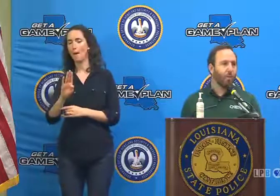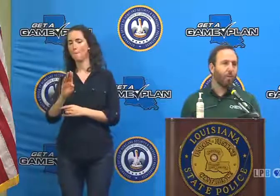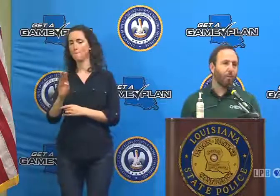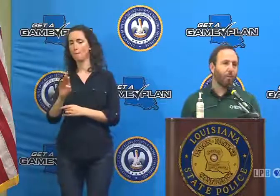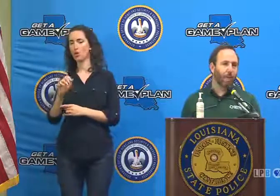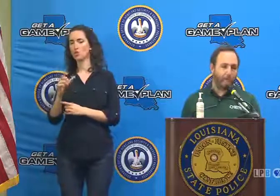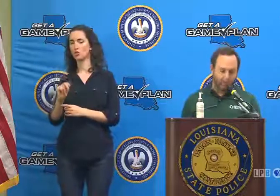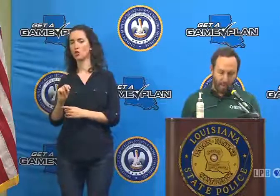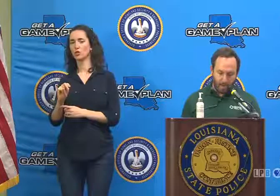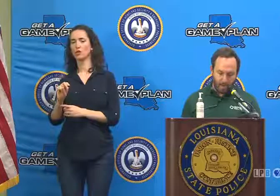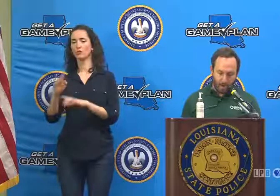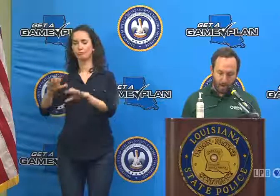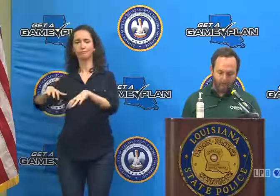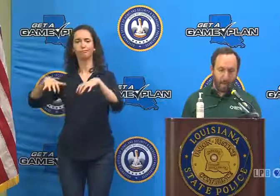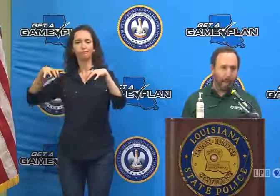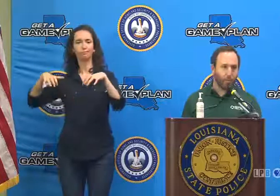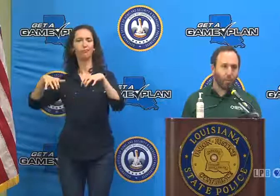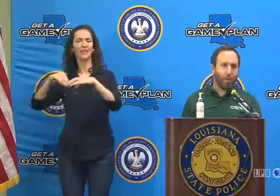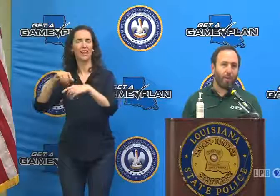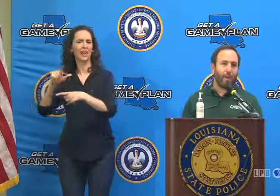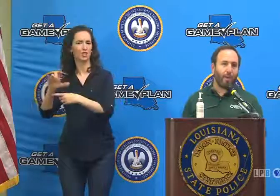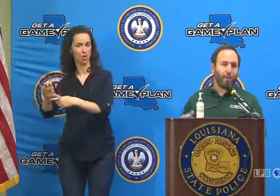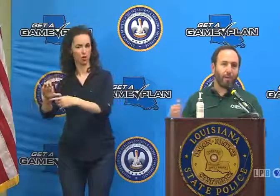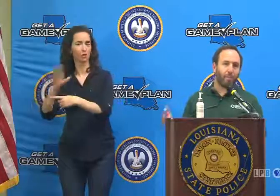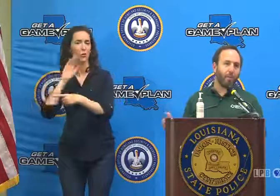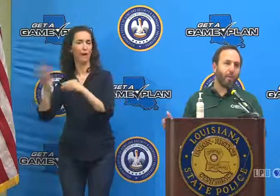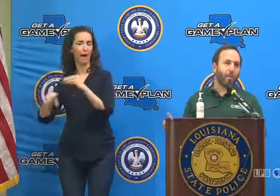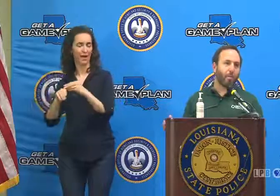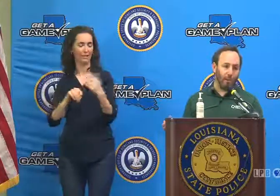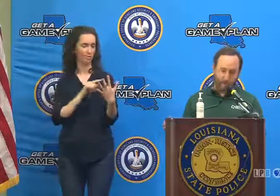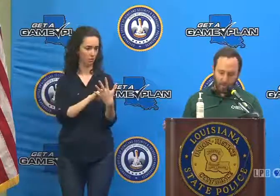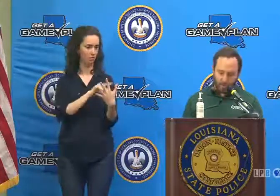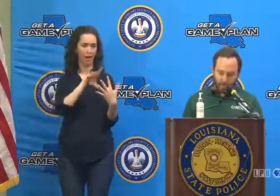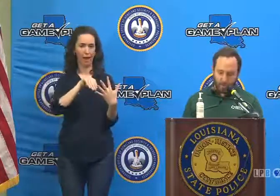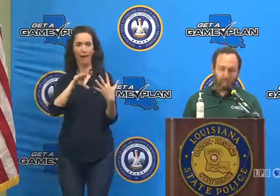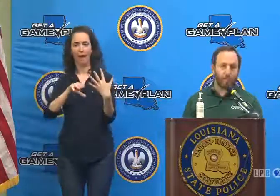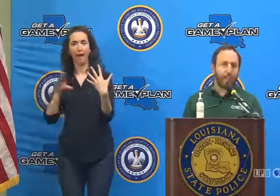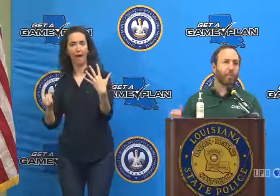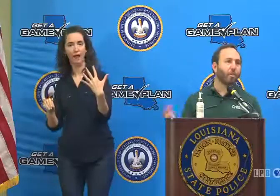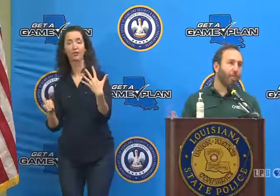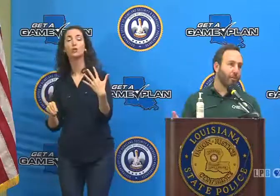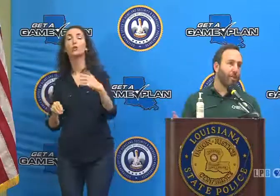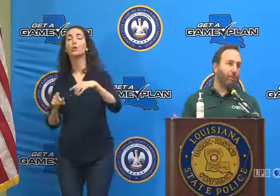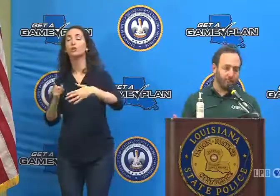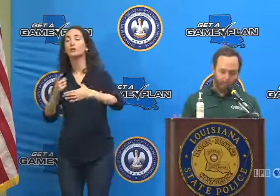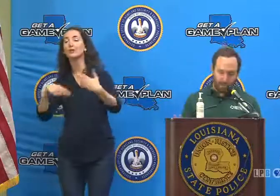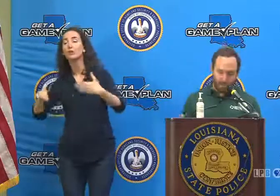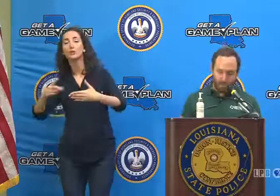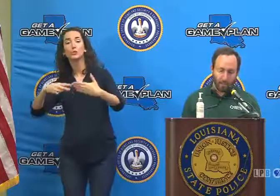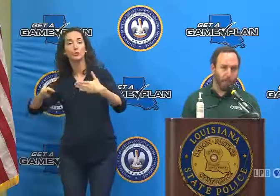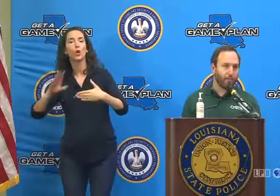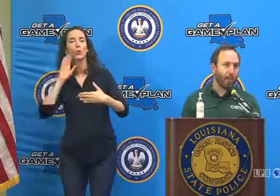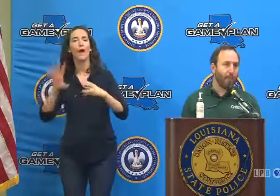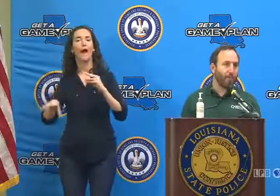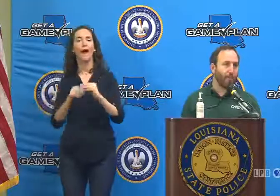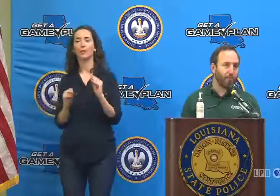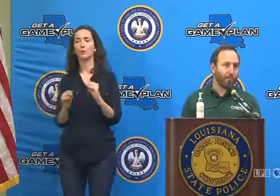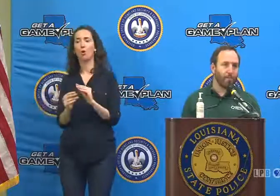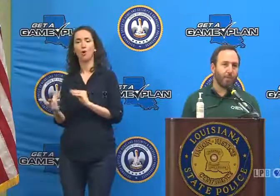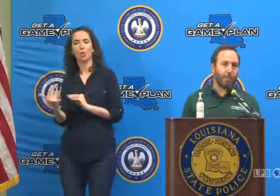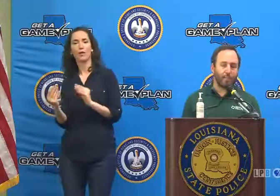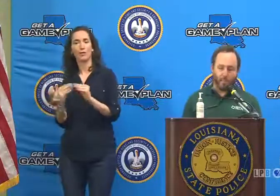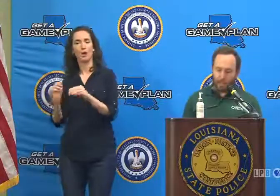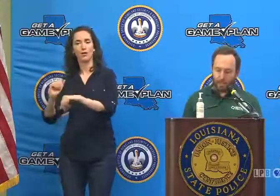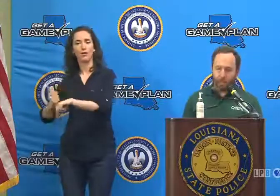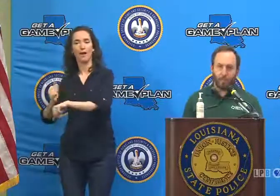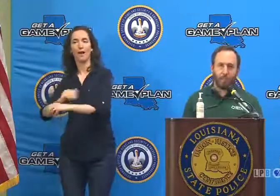Charles will be added as a site as well. In the coming weeks, we'll add 13 additional new sites to those five for a